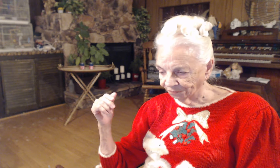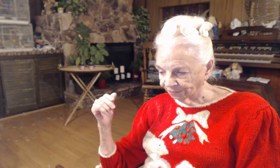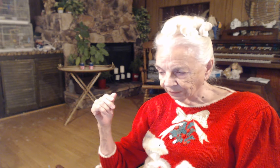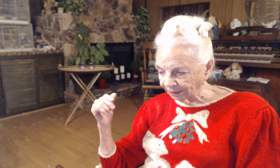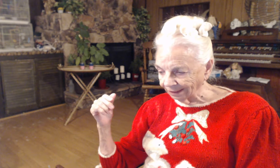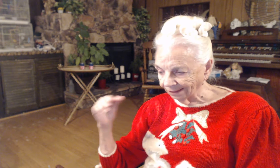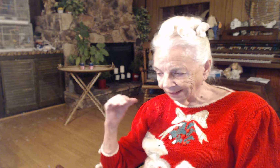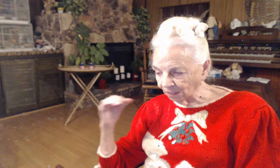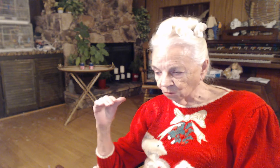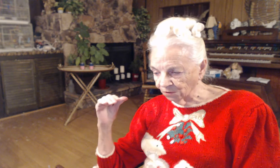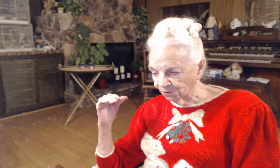That was,